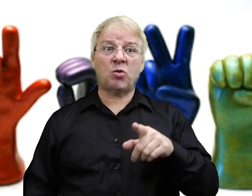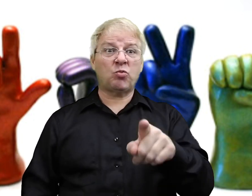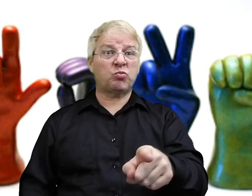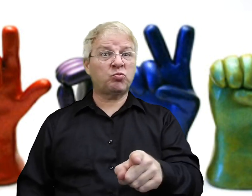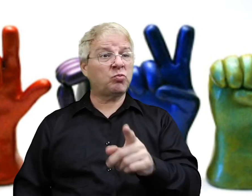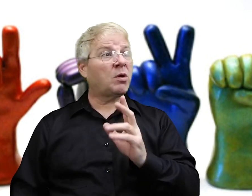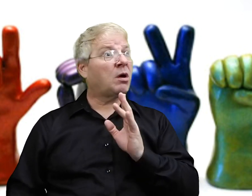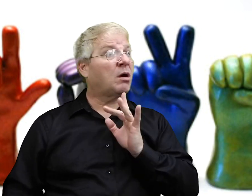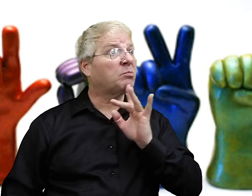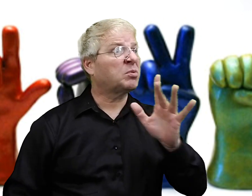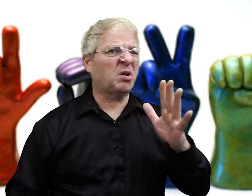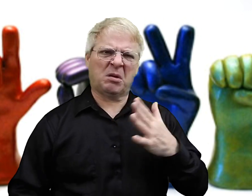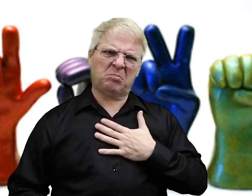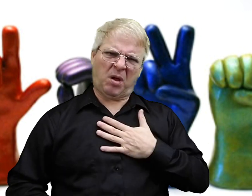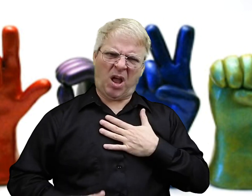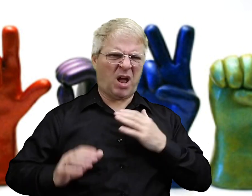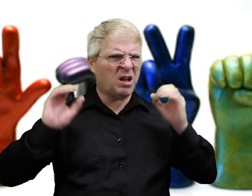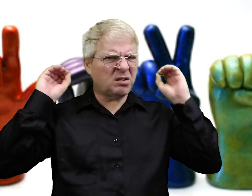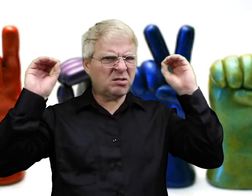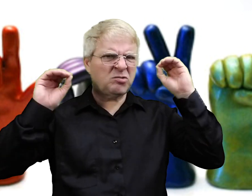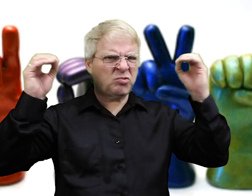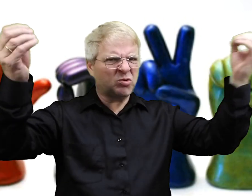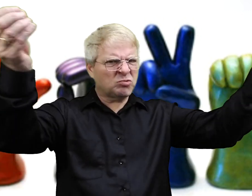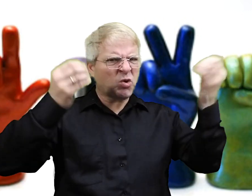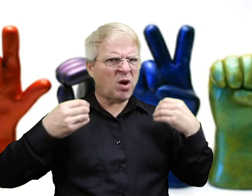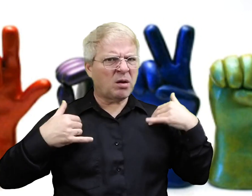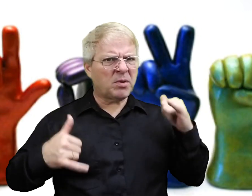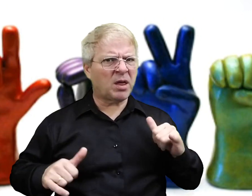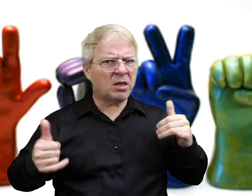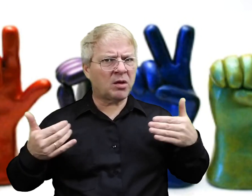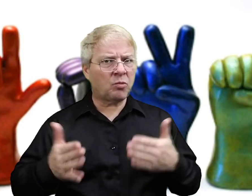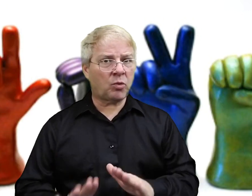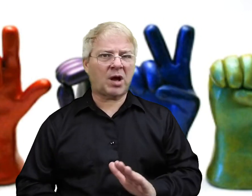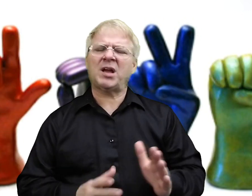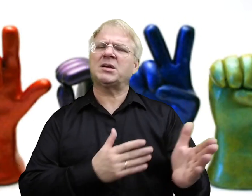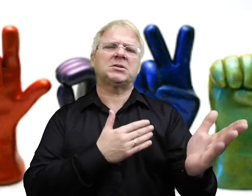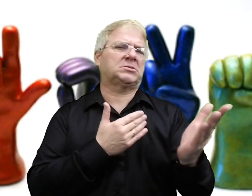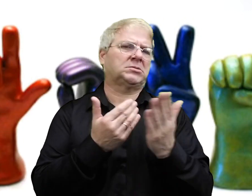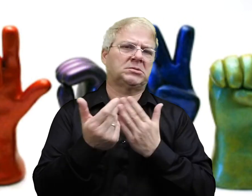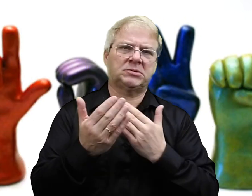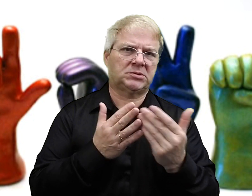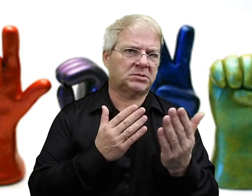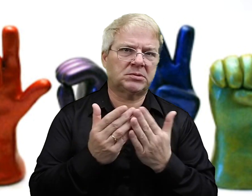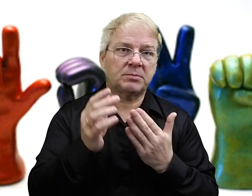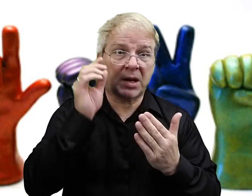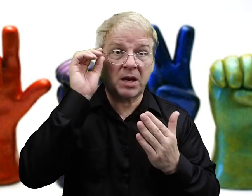understanding of a sign is. You might say. Well my teacher taught me to sign it that way. It doesn't